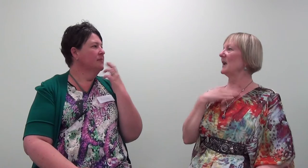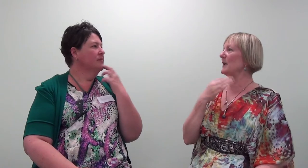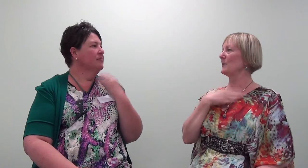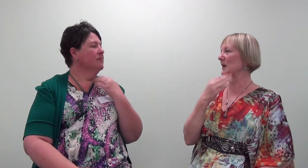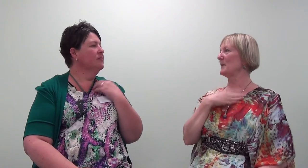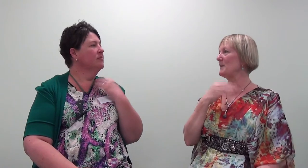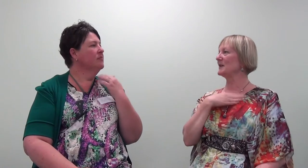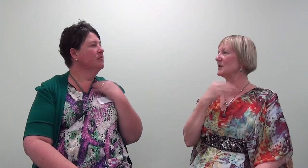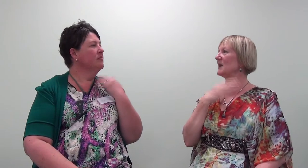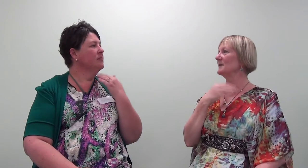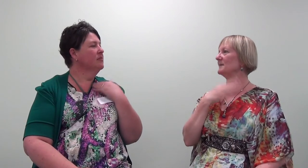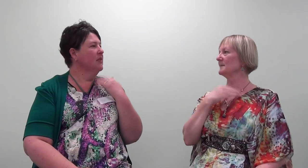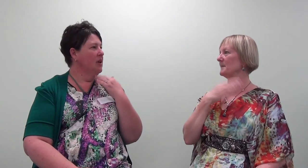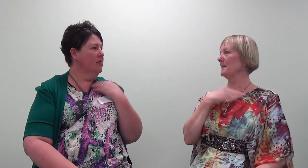Even when I'm imagining it. Evil.